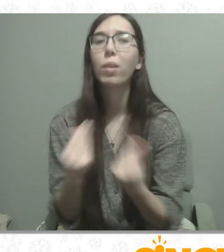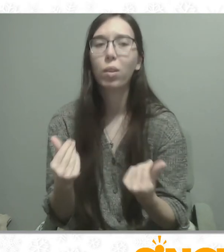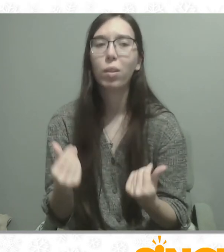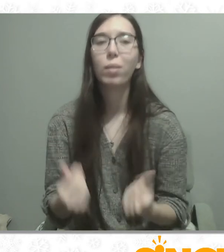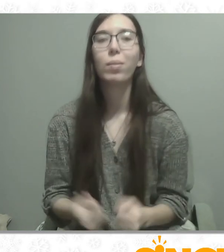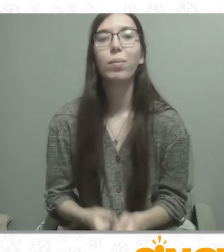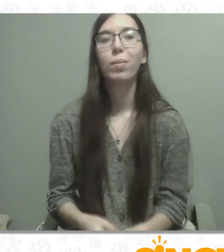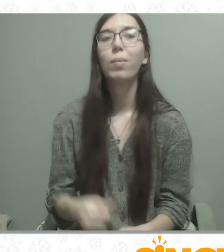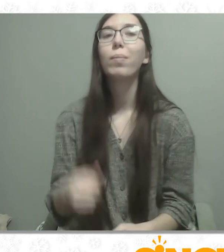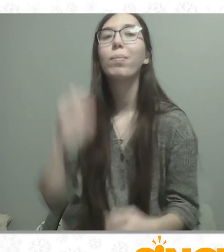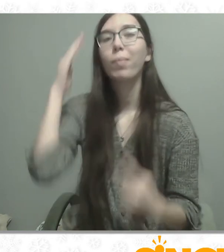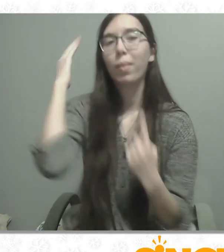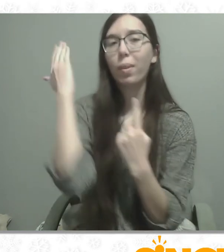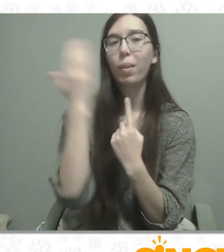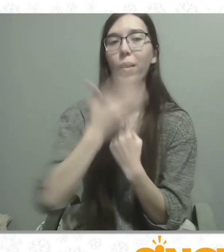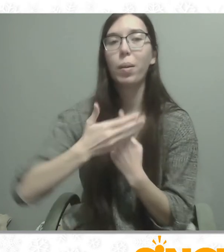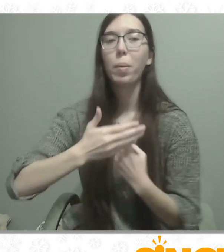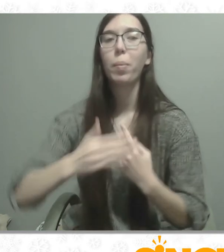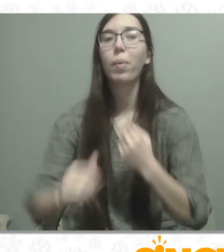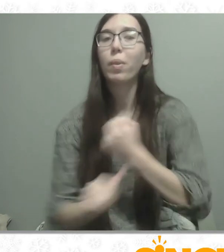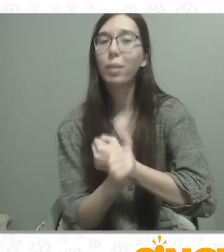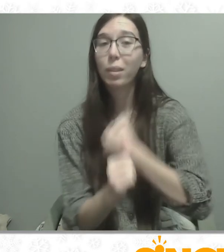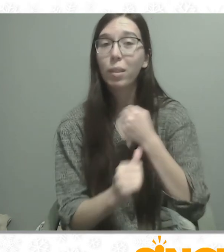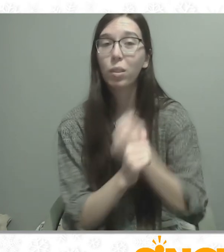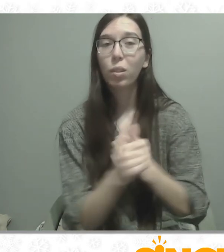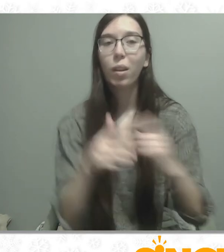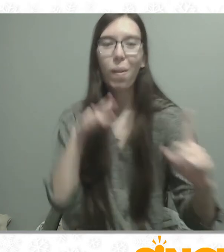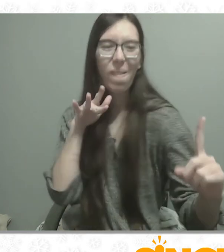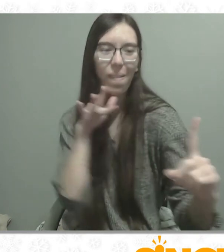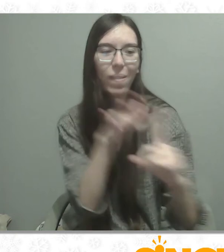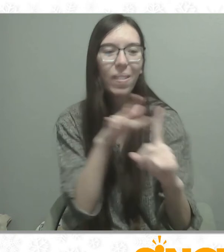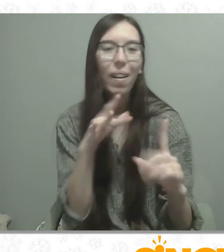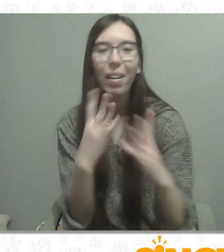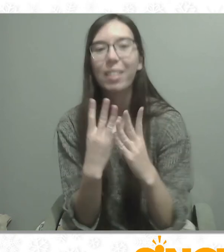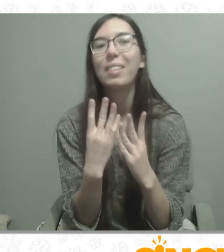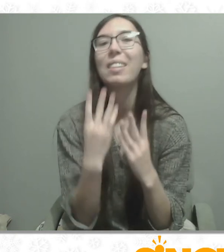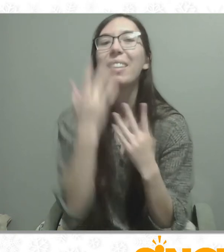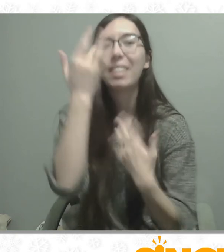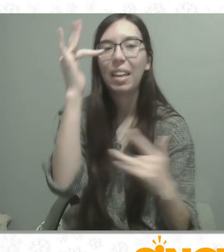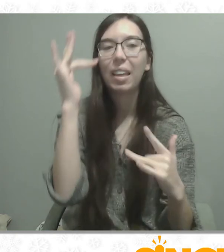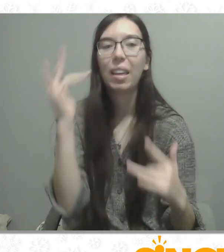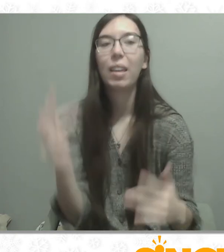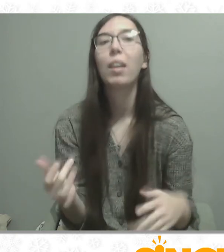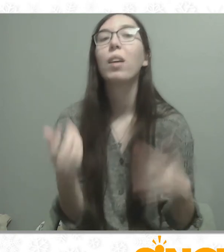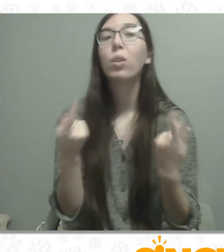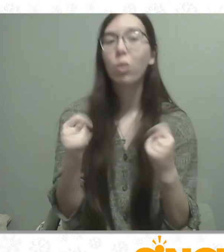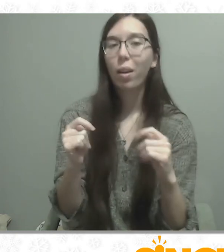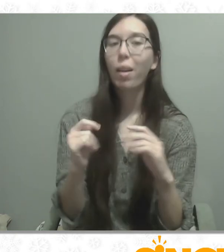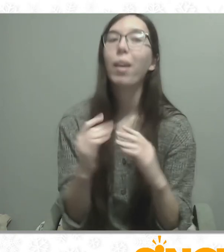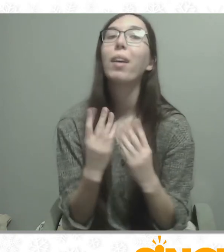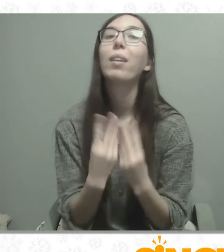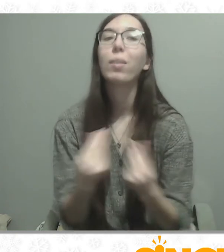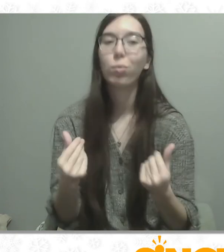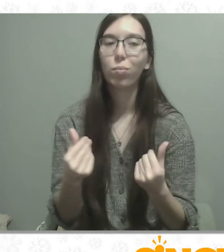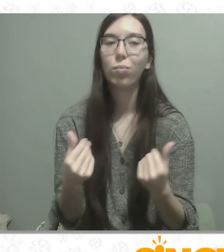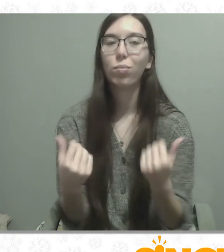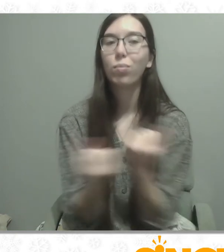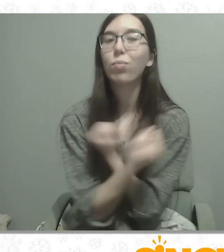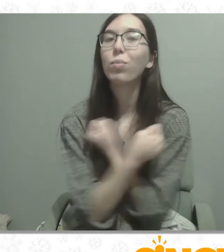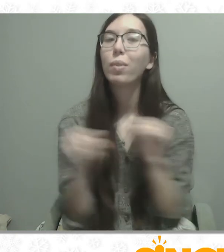Relief and help to sicken folk, touched by that tiny